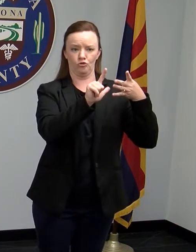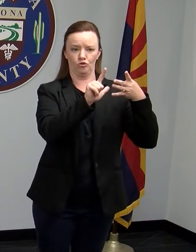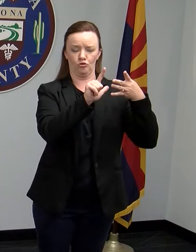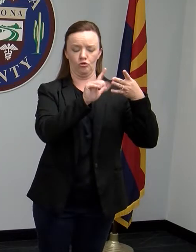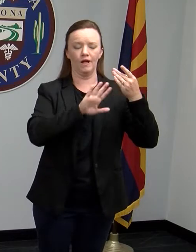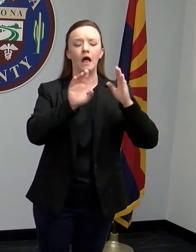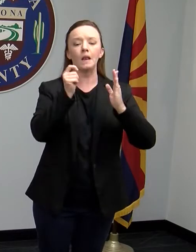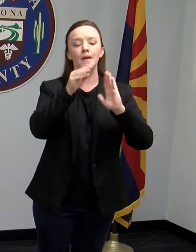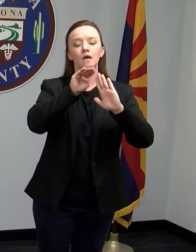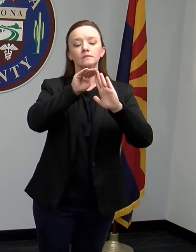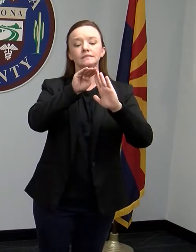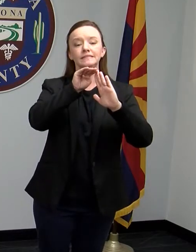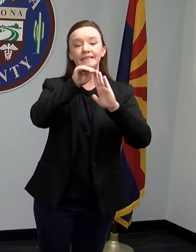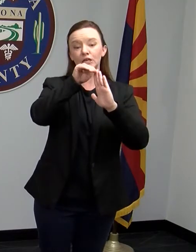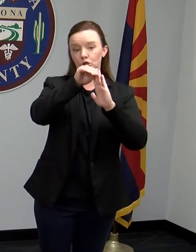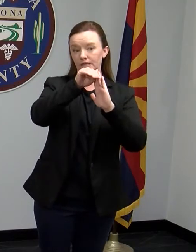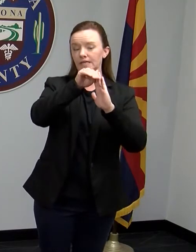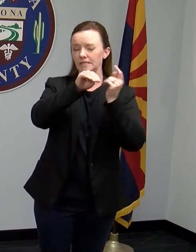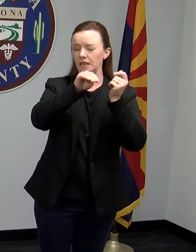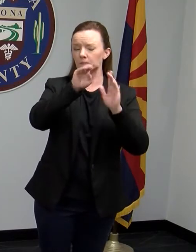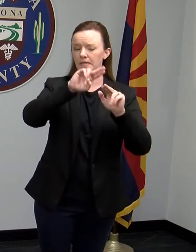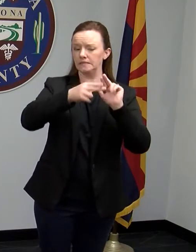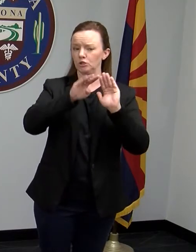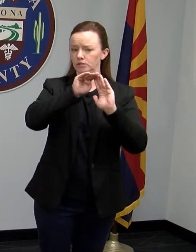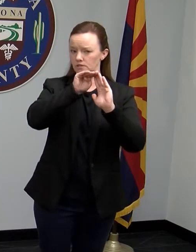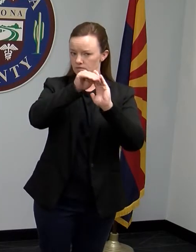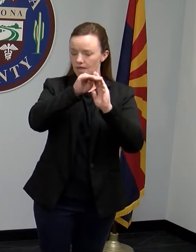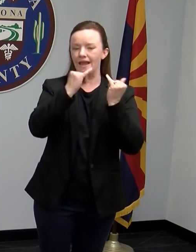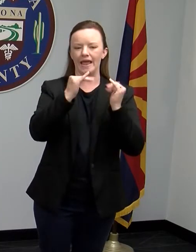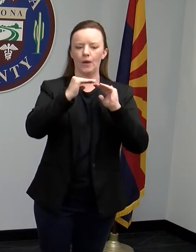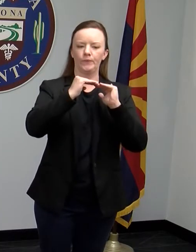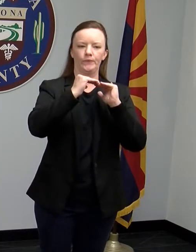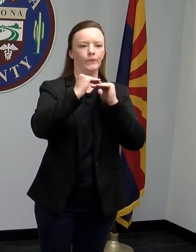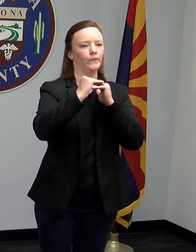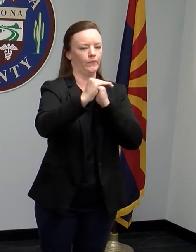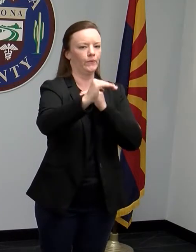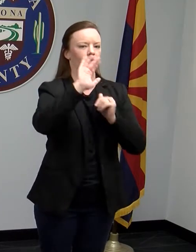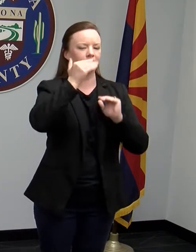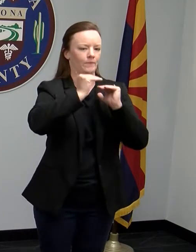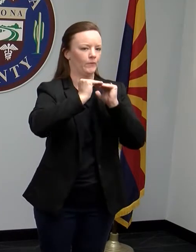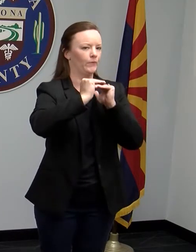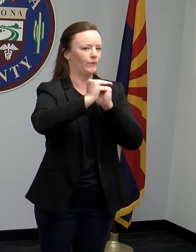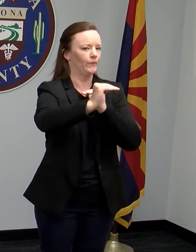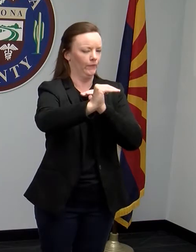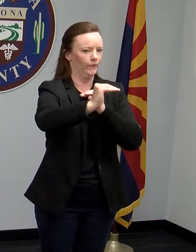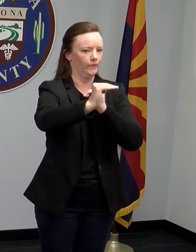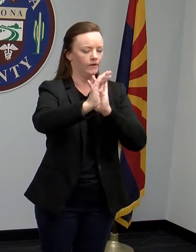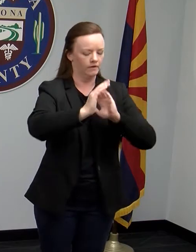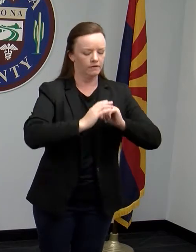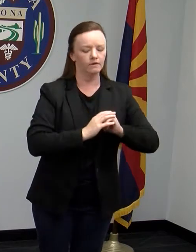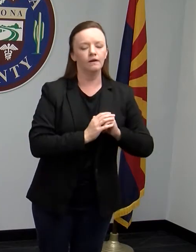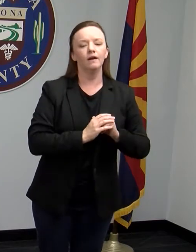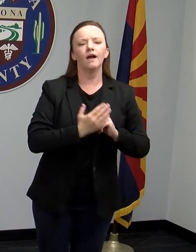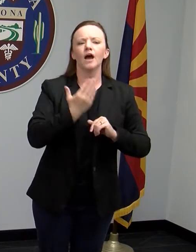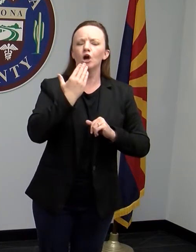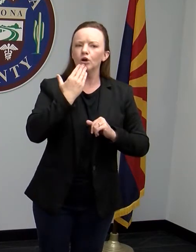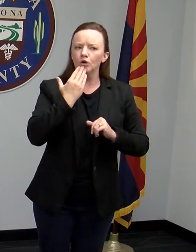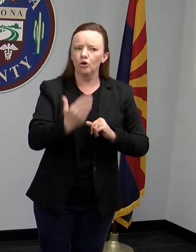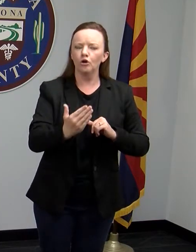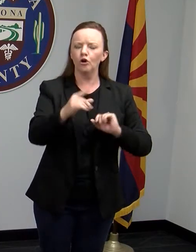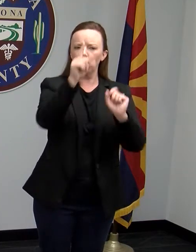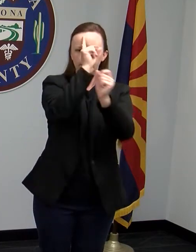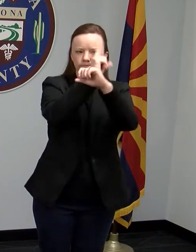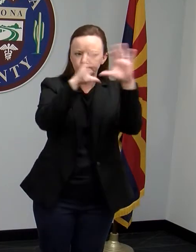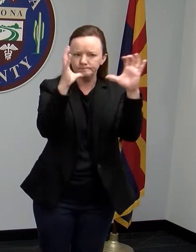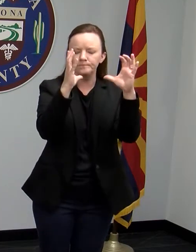since then and now are starting to level off. This is a good snapshot of the overall trend of